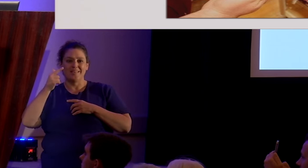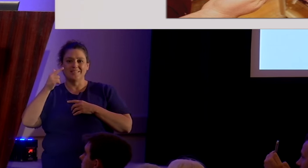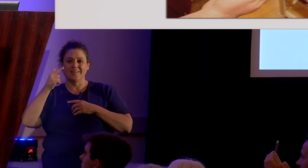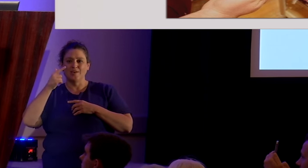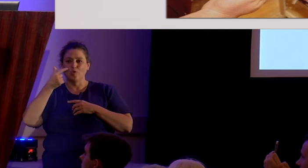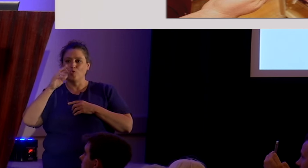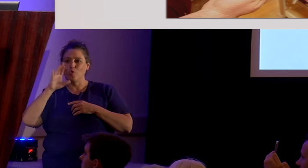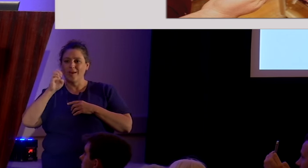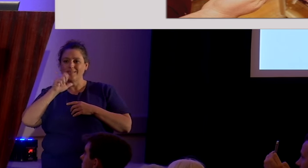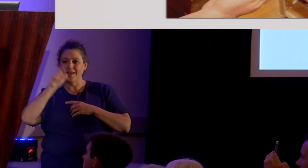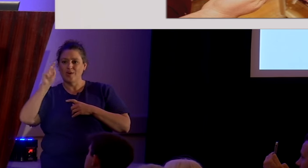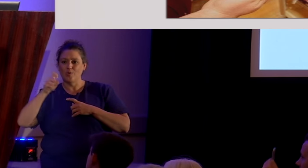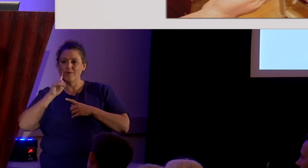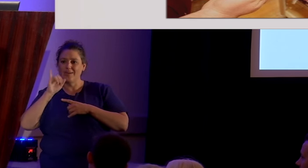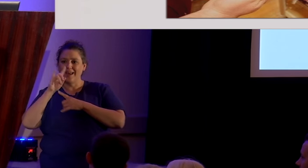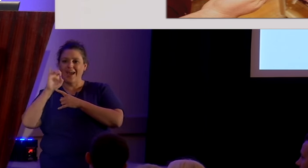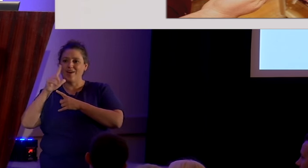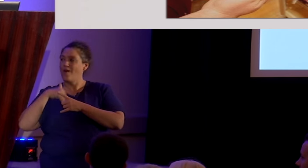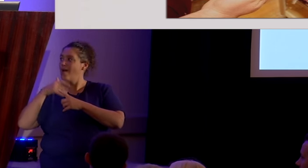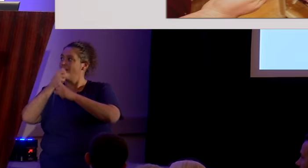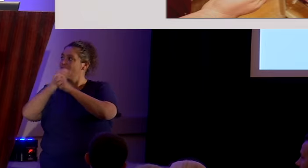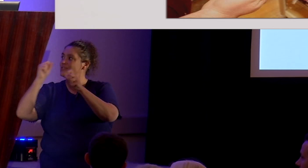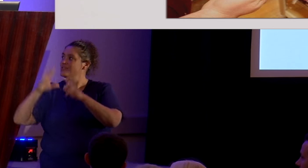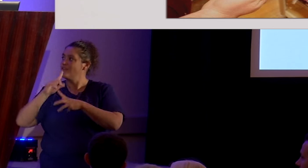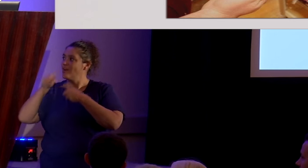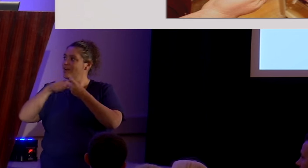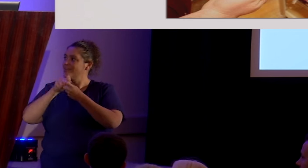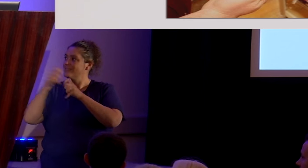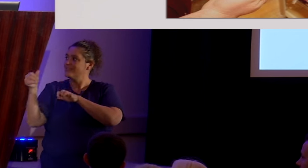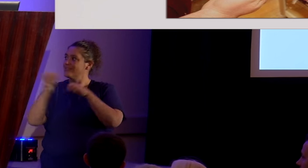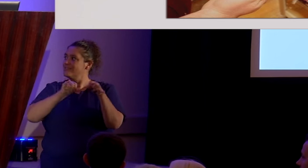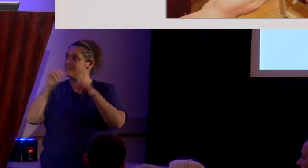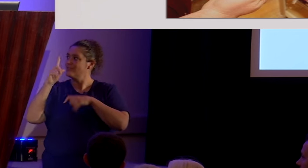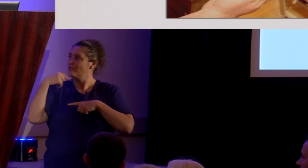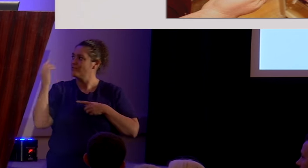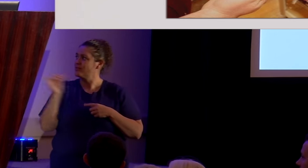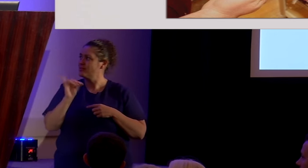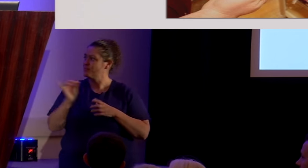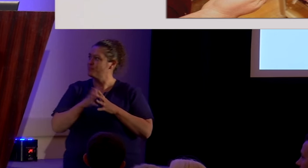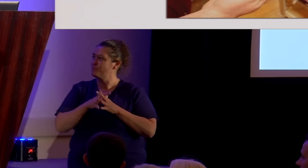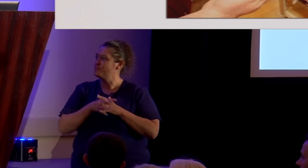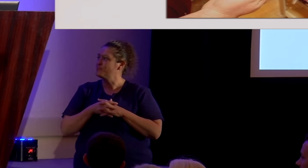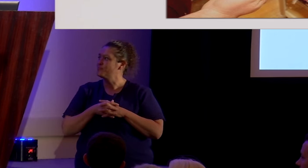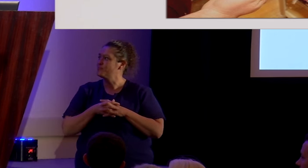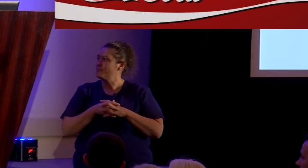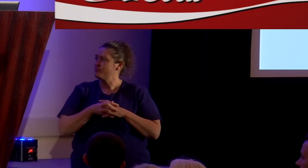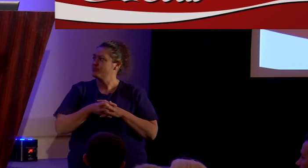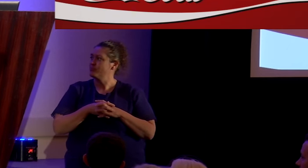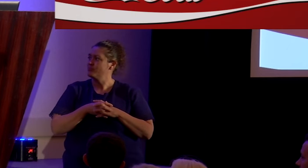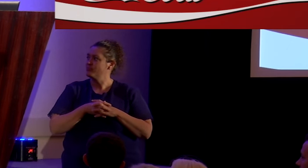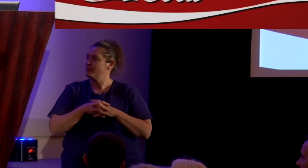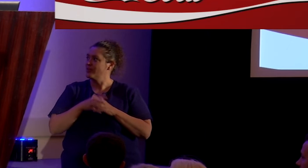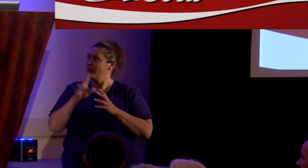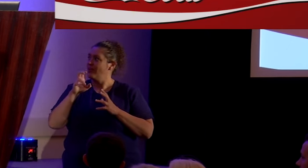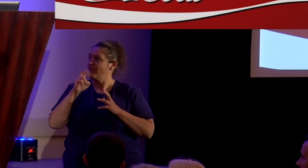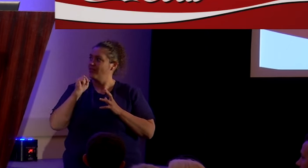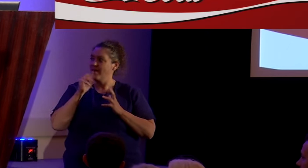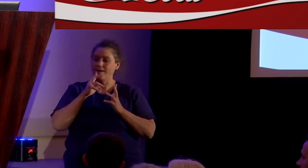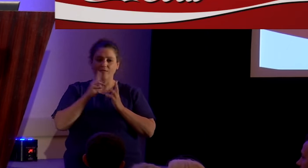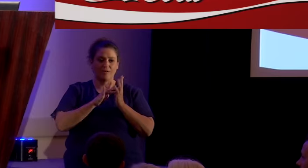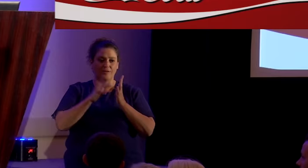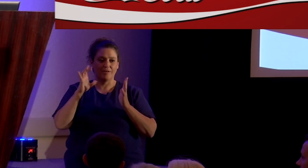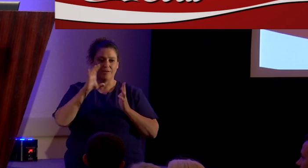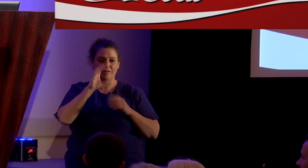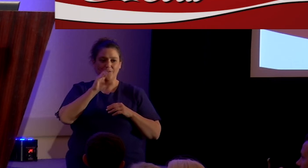a savior. Same font, same style, same sizing. They even ripped off Coca-Cola.